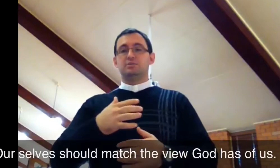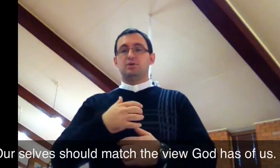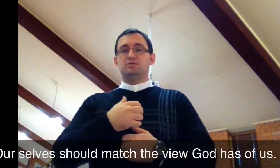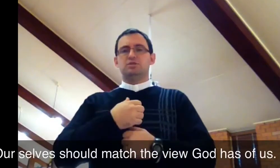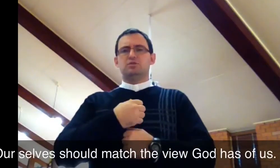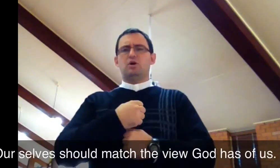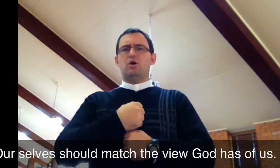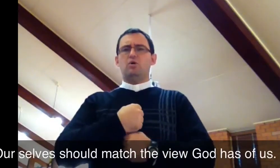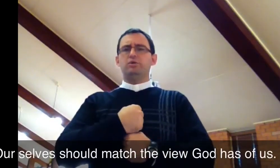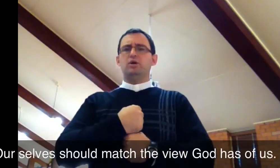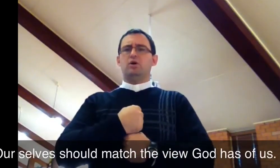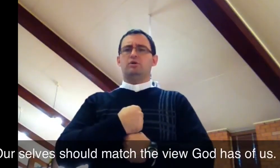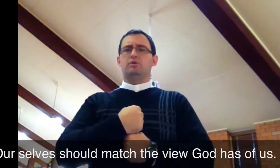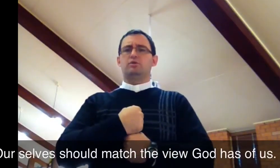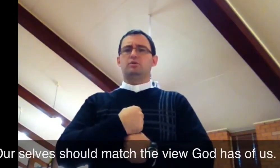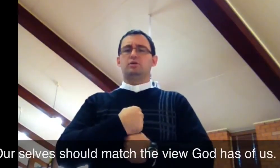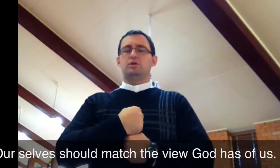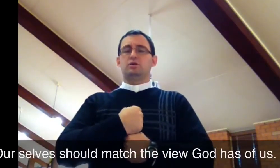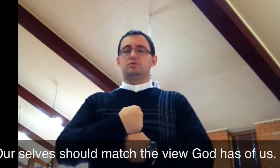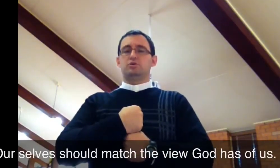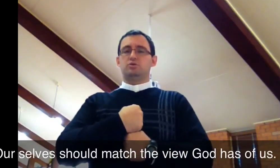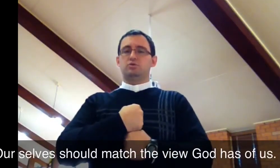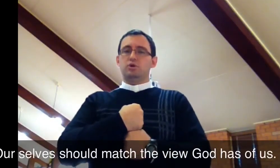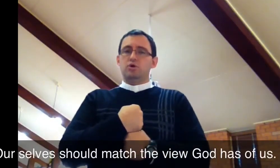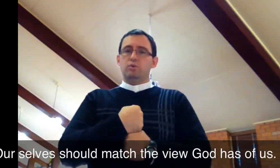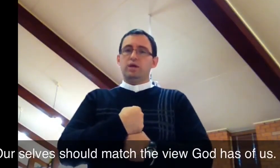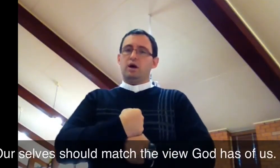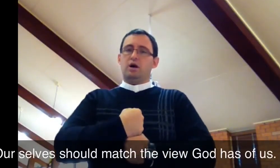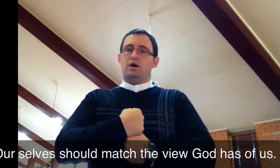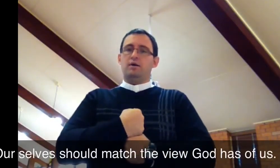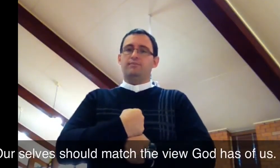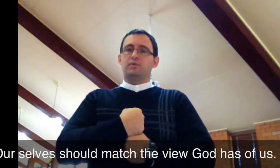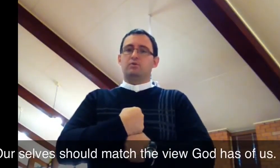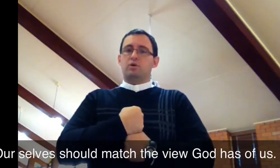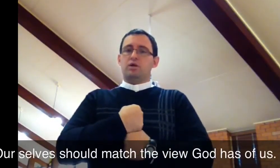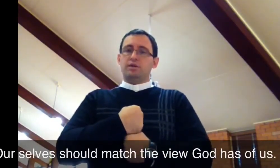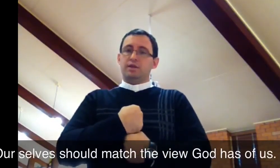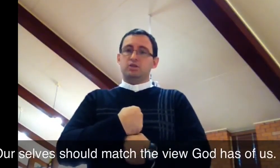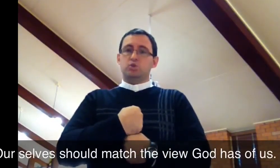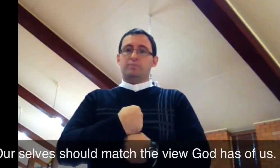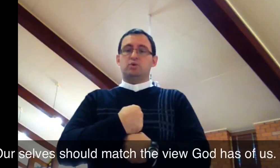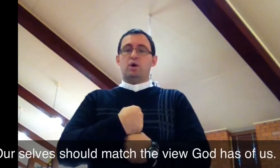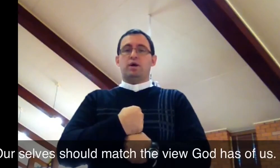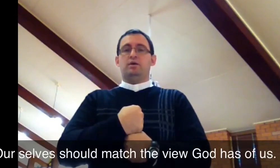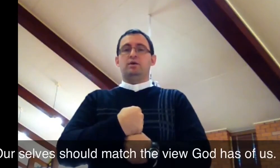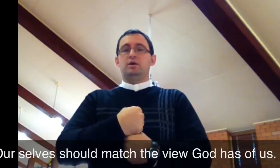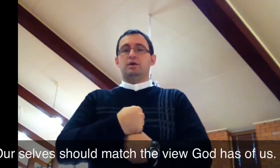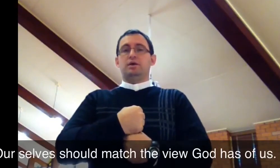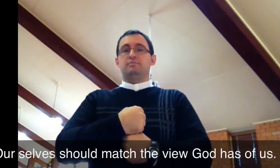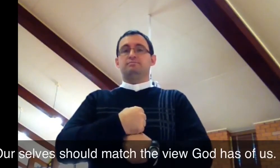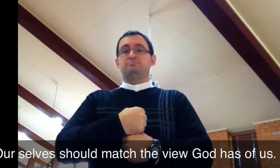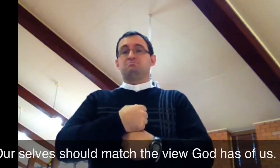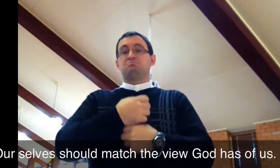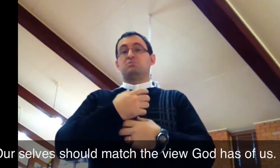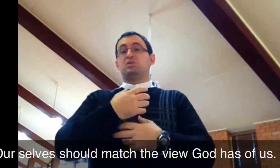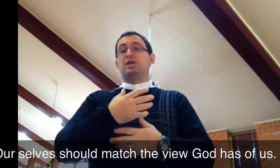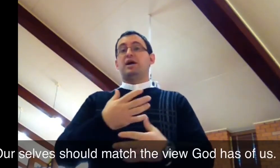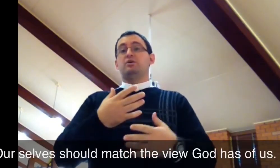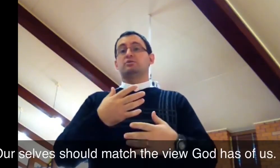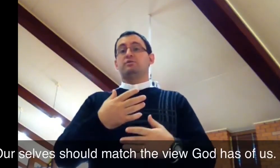experience of just holding on to who we are, rather than getting swept away in the chaos of